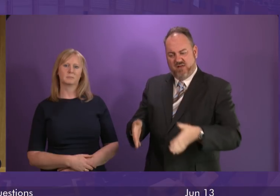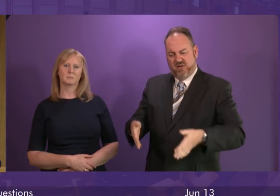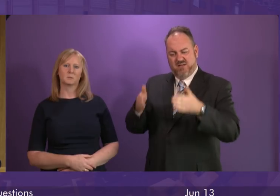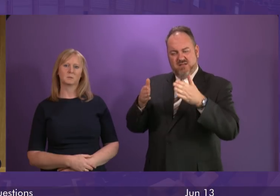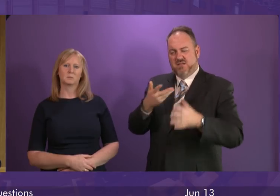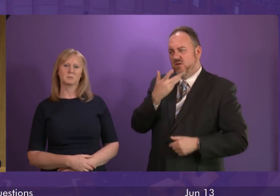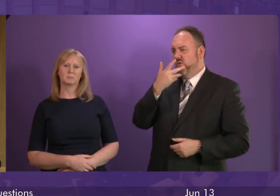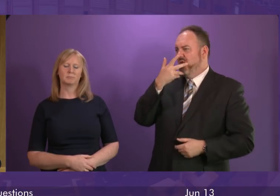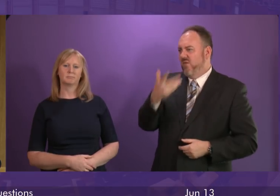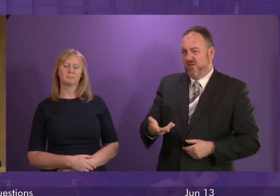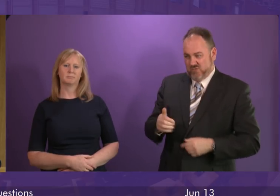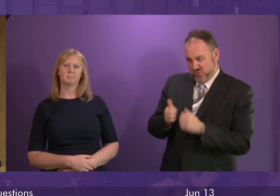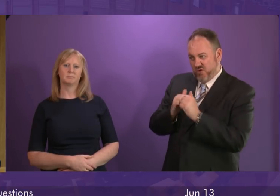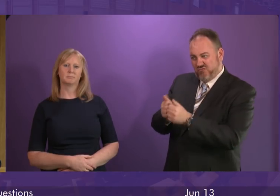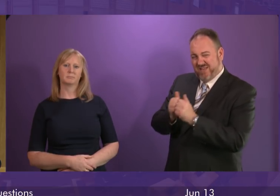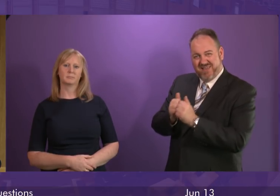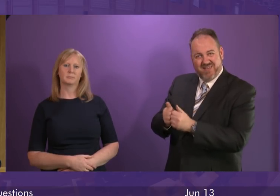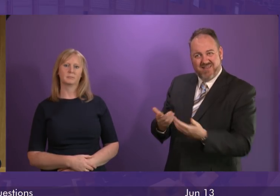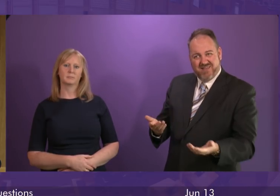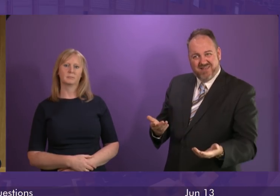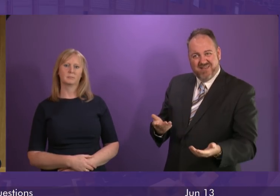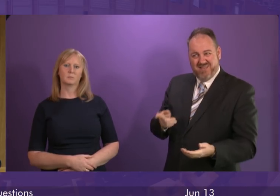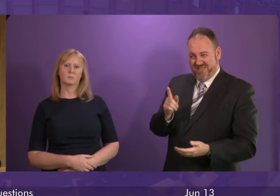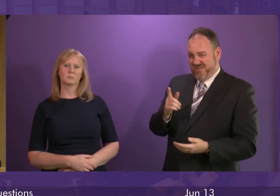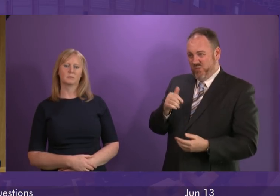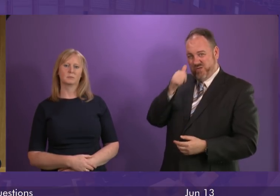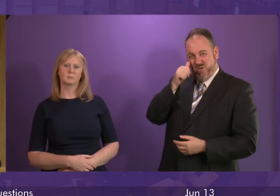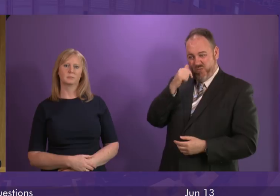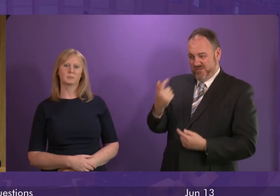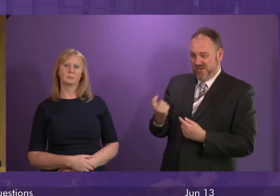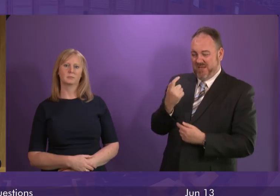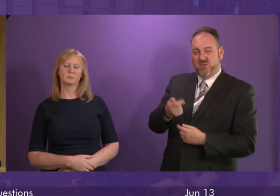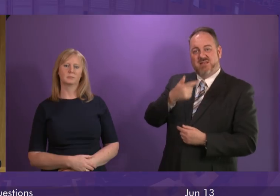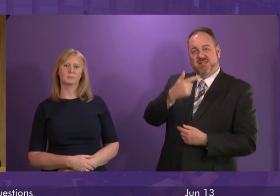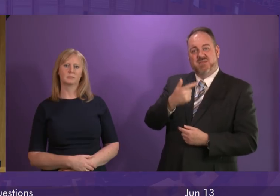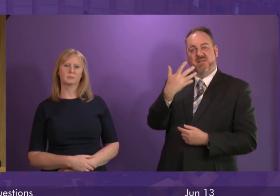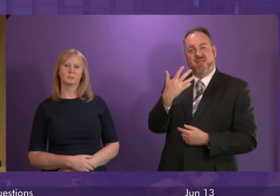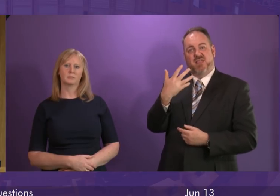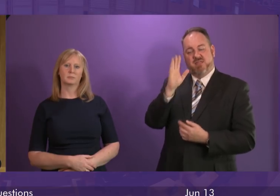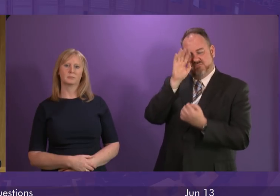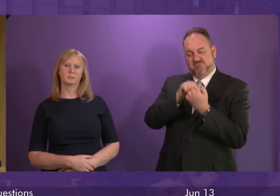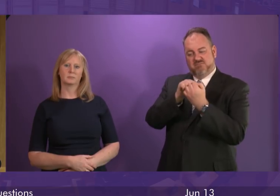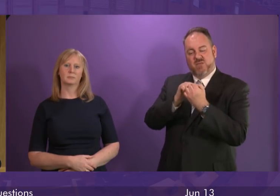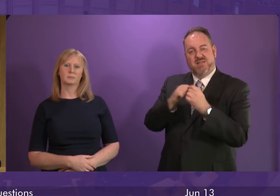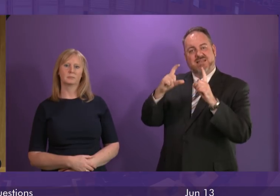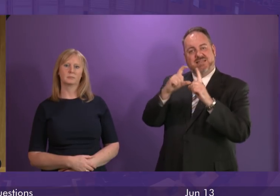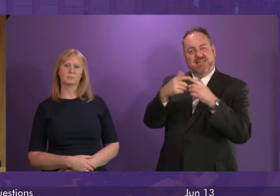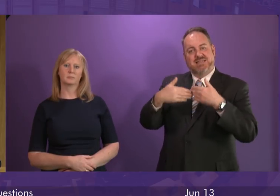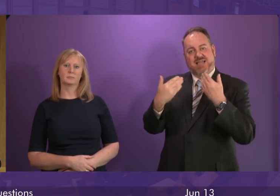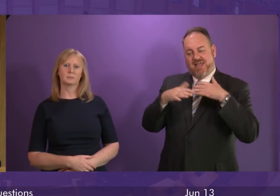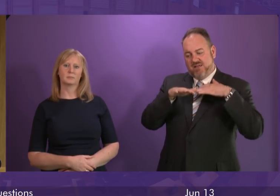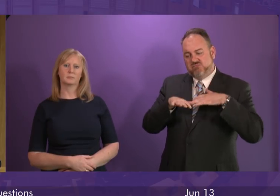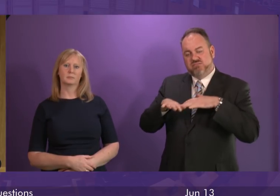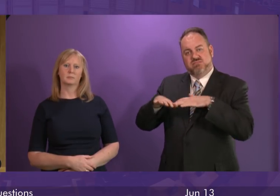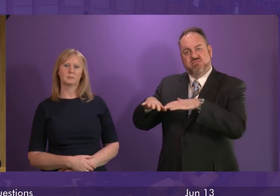act, especially in such close proximity to the 75th TD landing commemorations? And will you join me